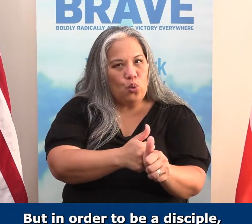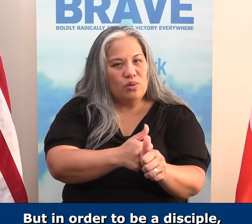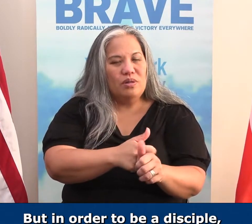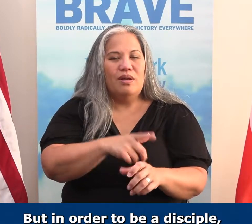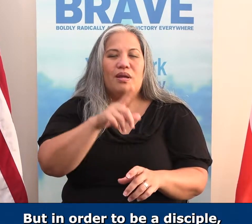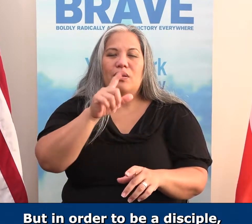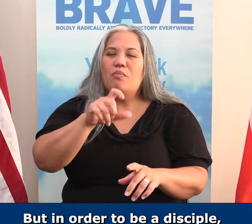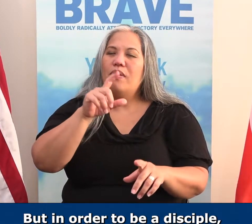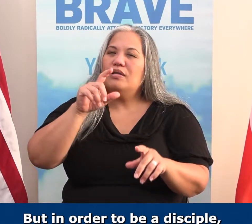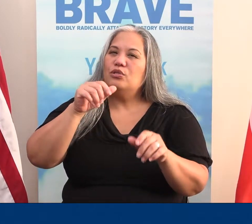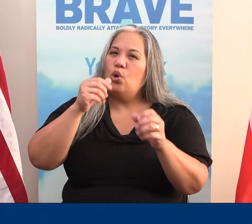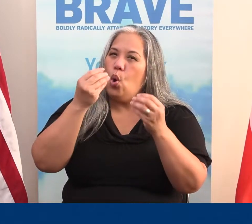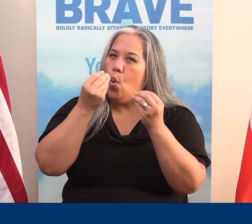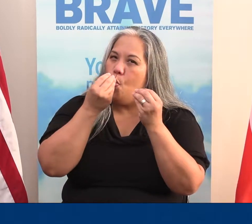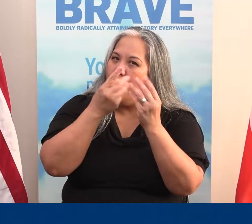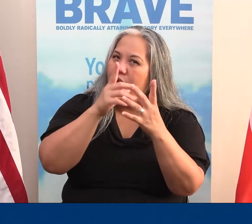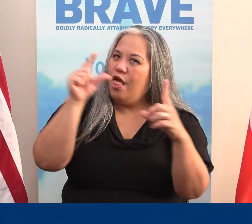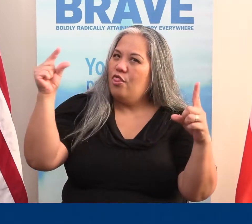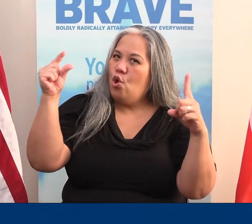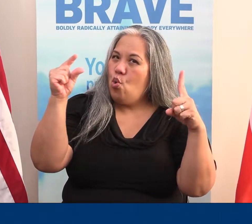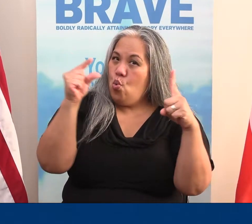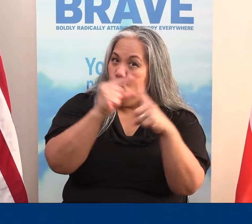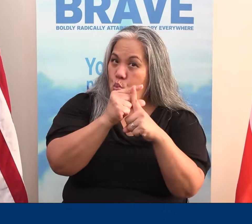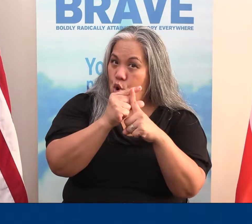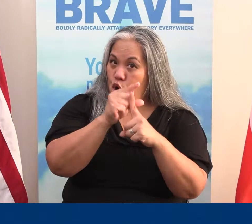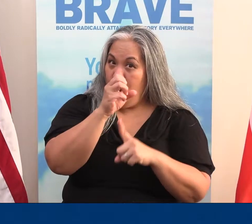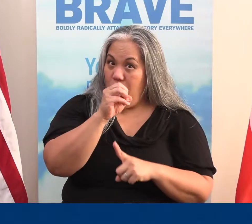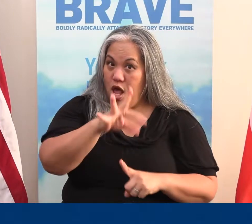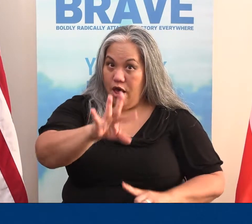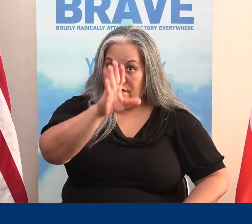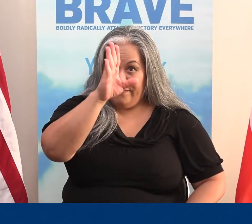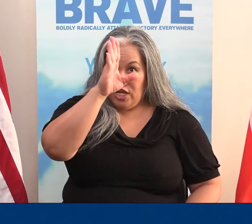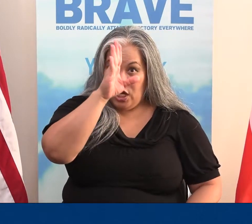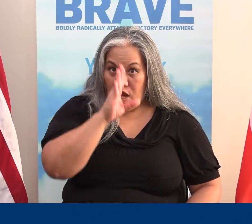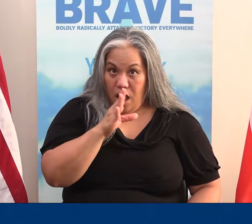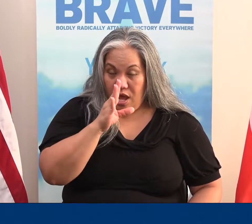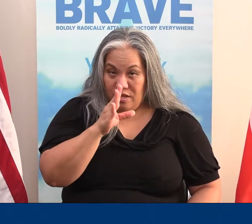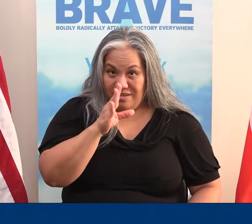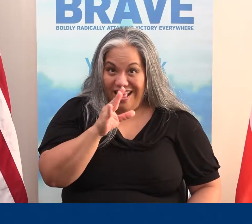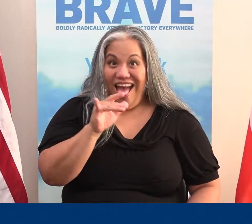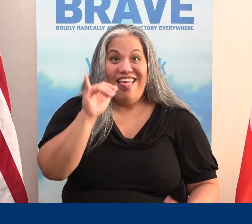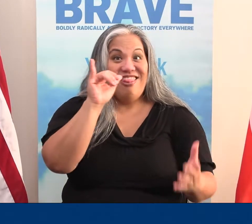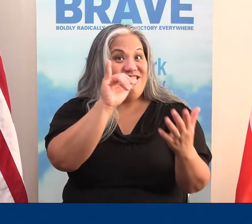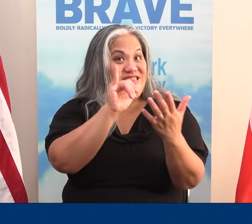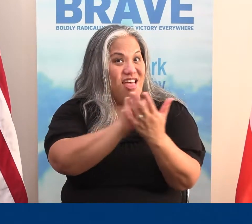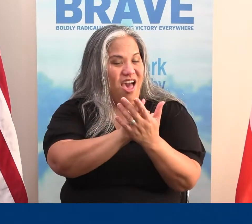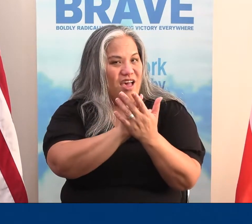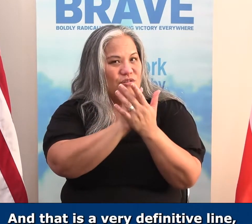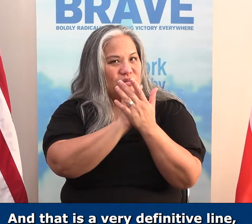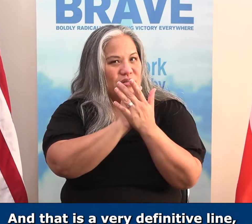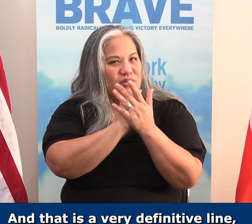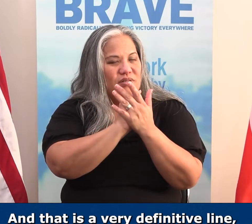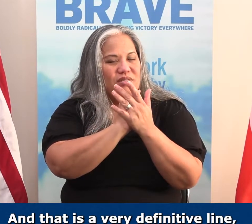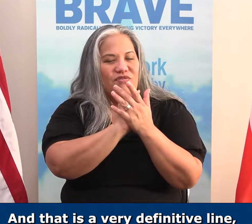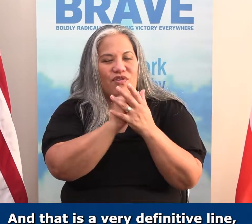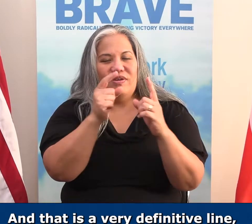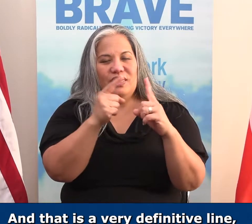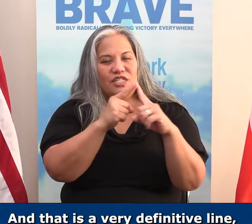you must hold, you must obey the Word of God. And that is a